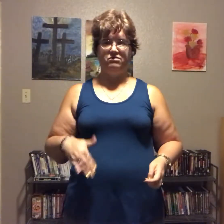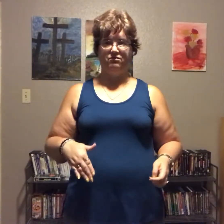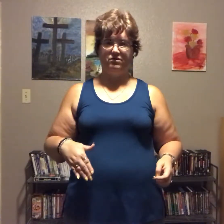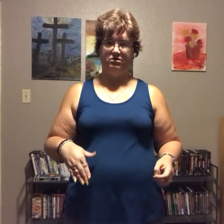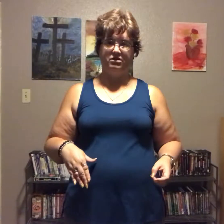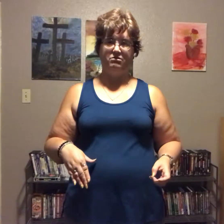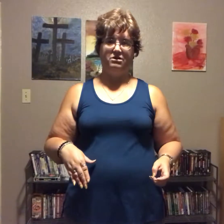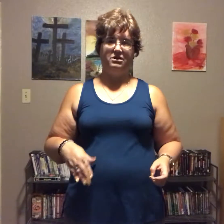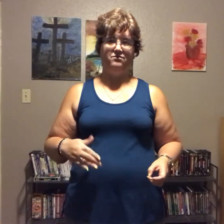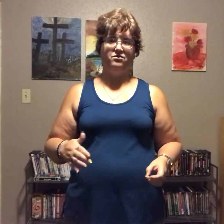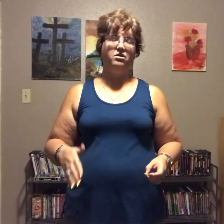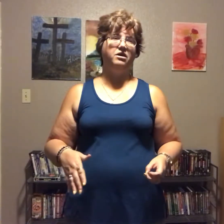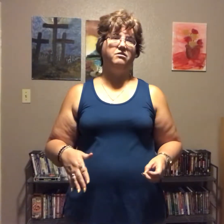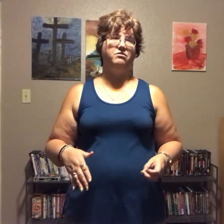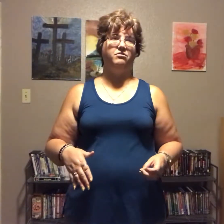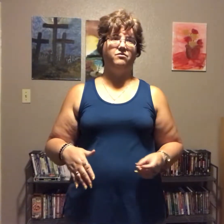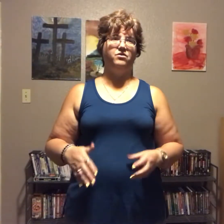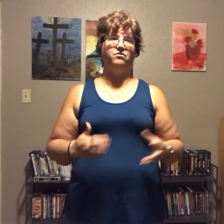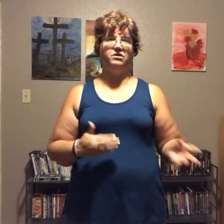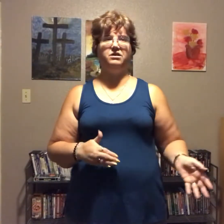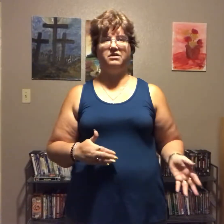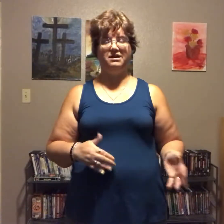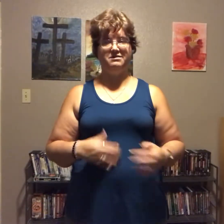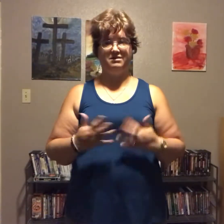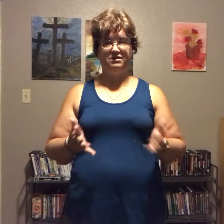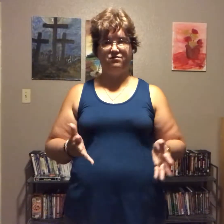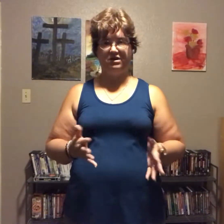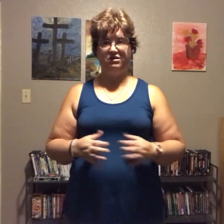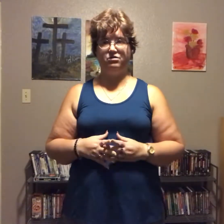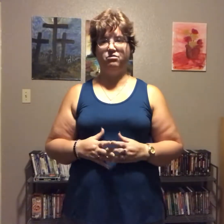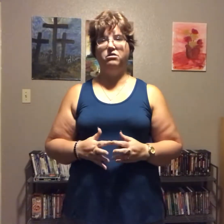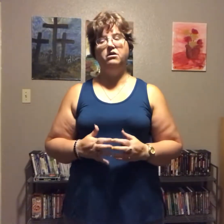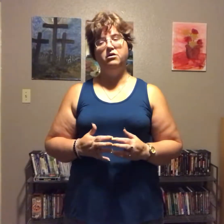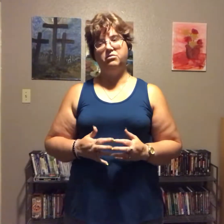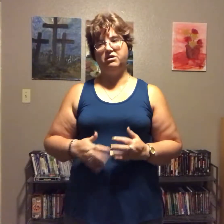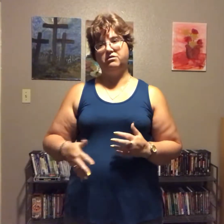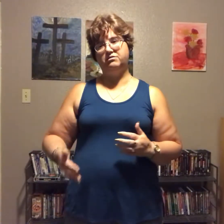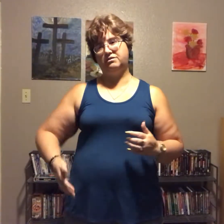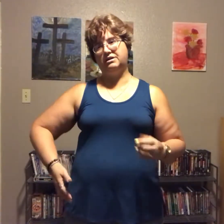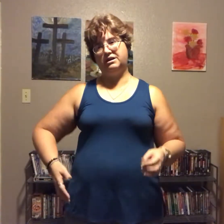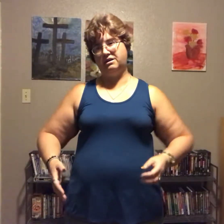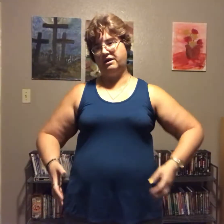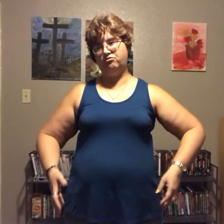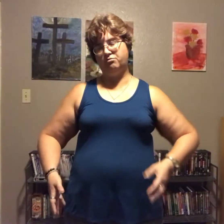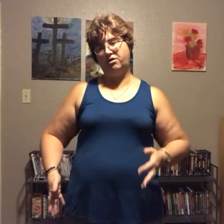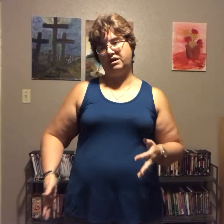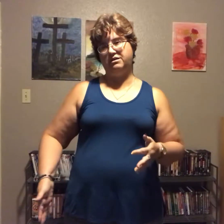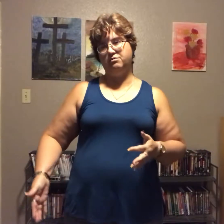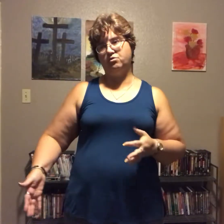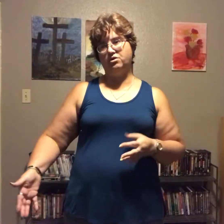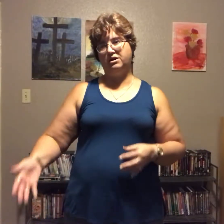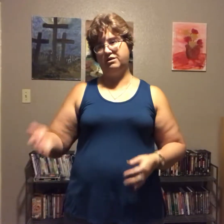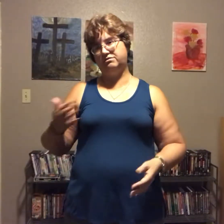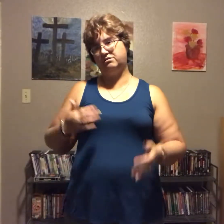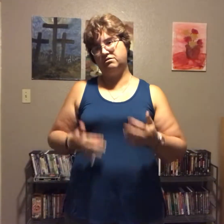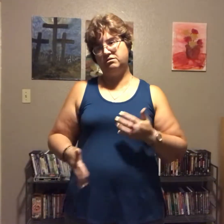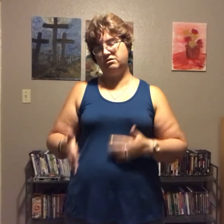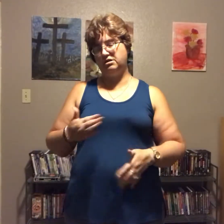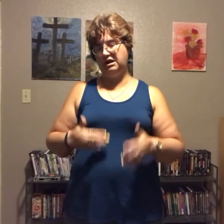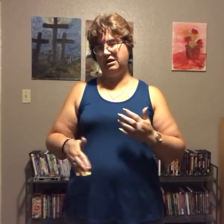still feel hungry and if not or if you forget to eat then that's fine you know because then that allows your body to more or less eat